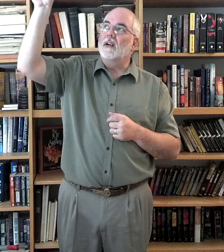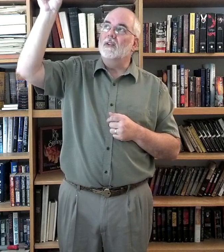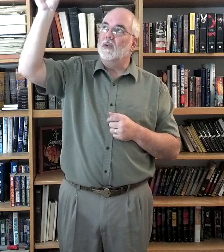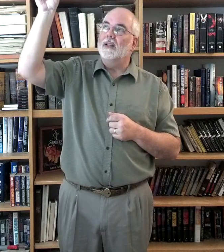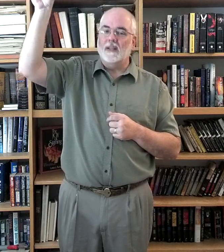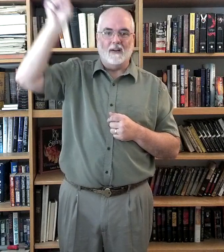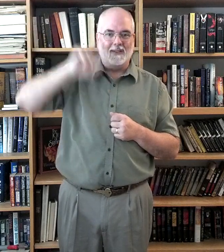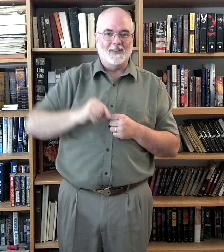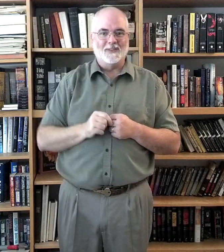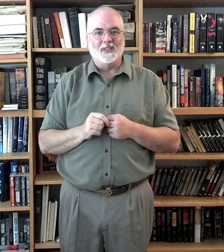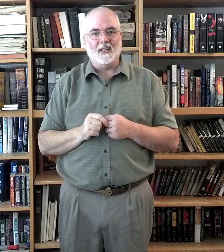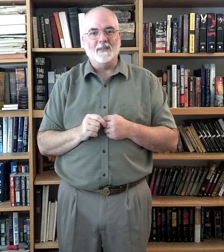right there. Okay?